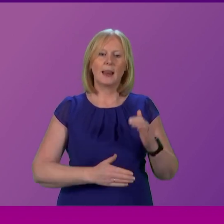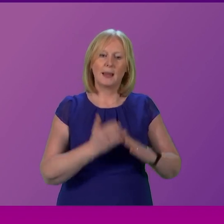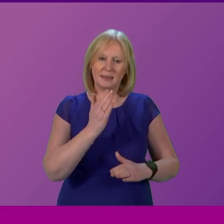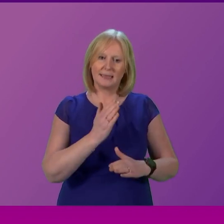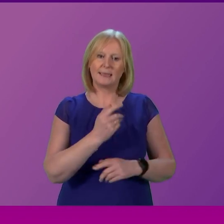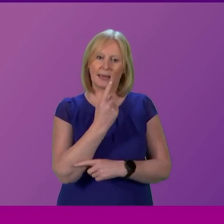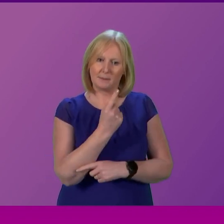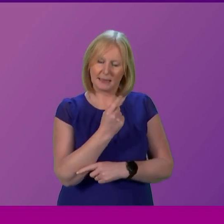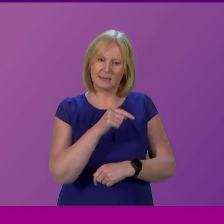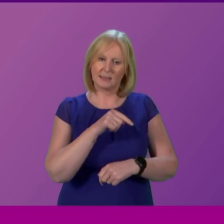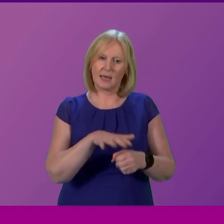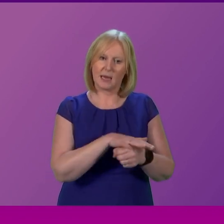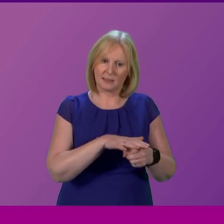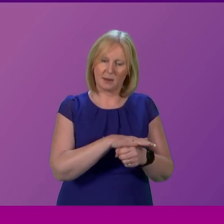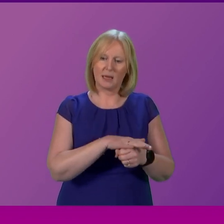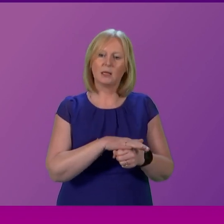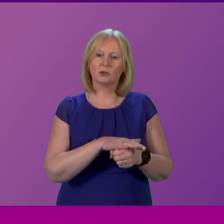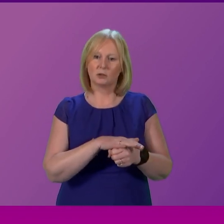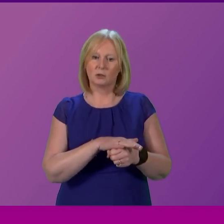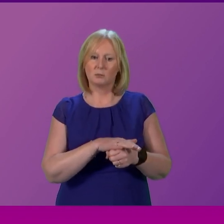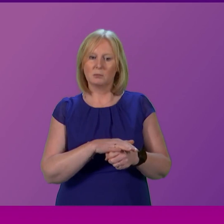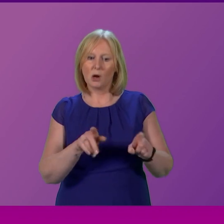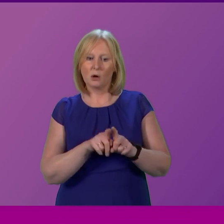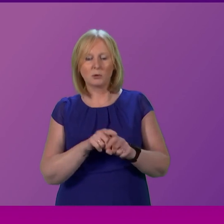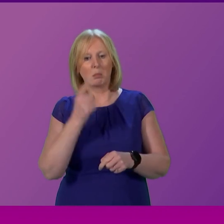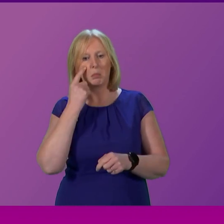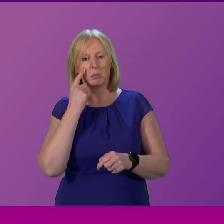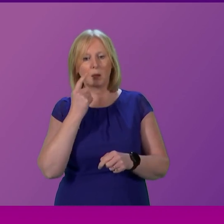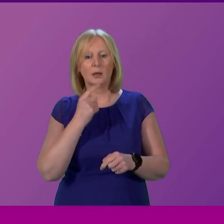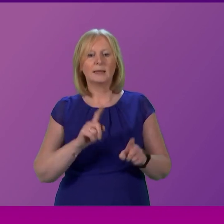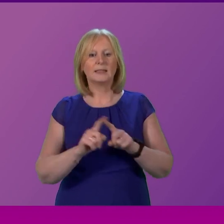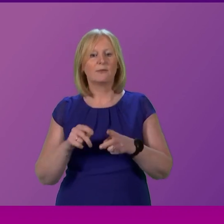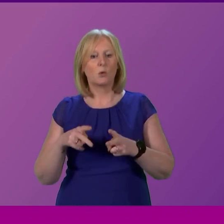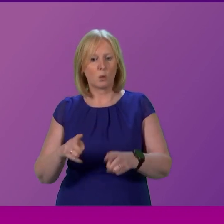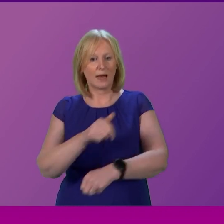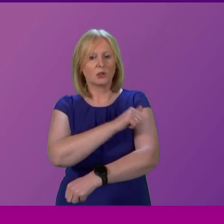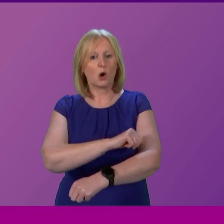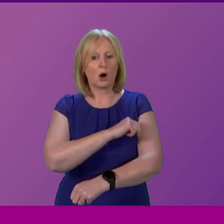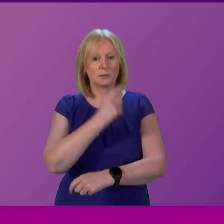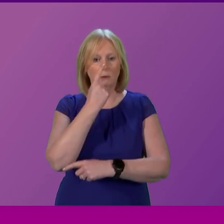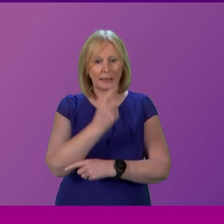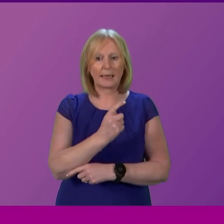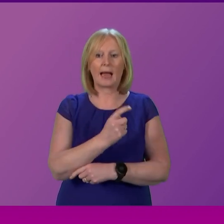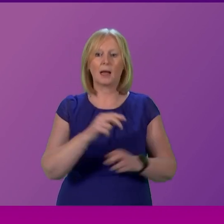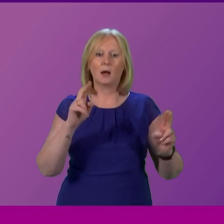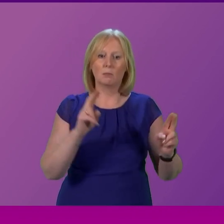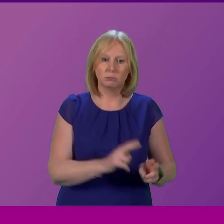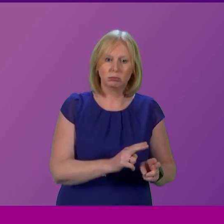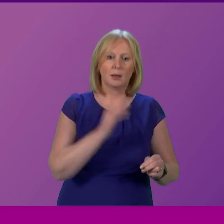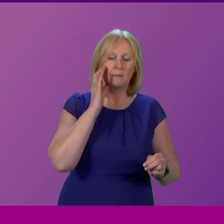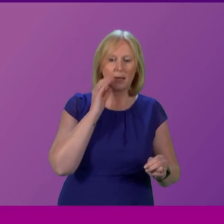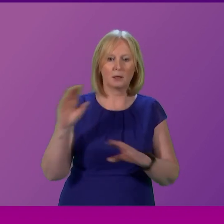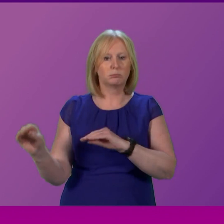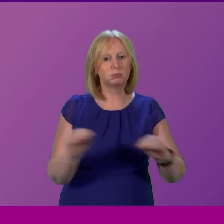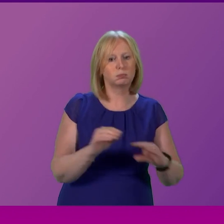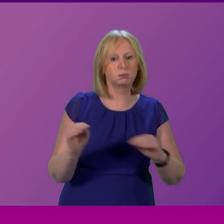found to convey and then allowing hospitals to quickly turn around and get back out into the road Bob Dorris to be